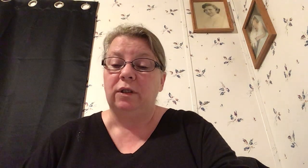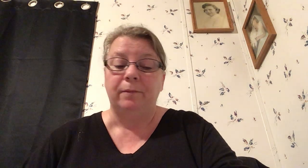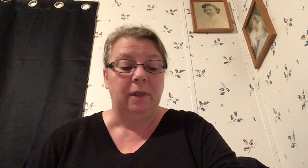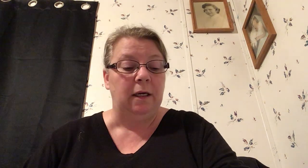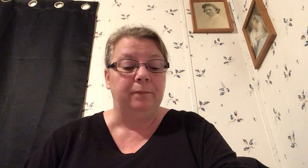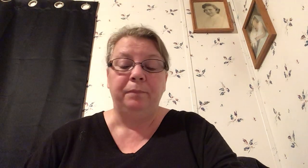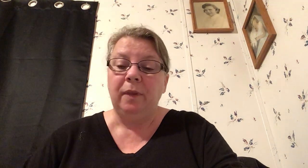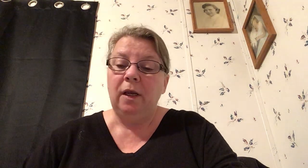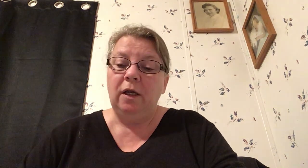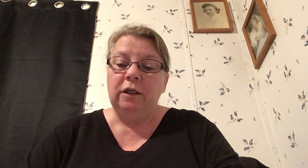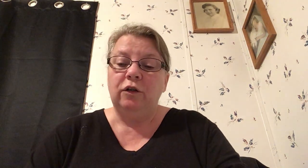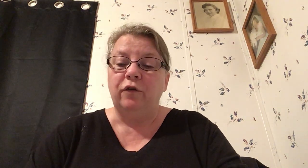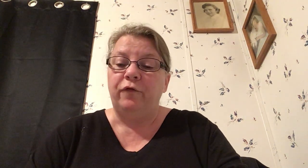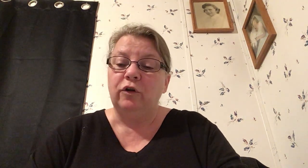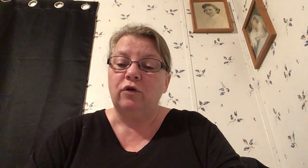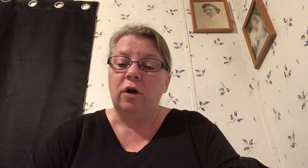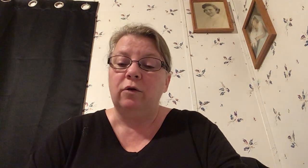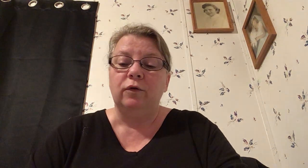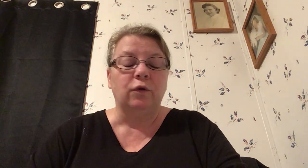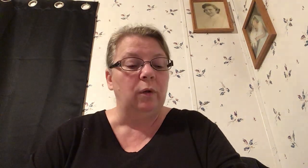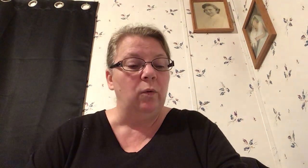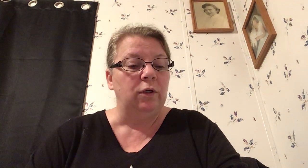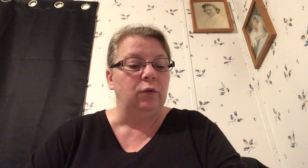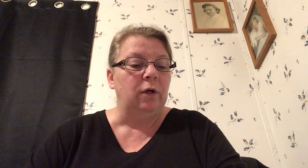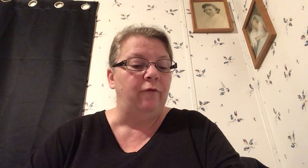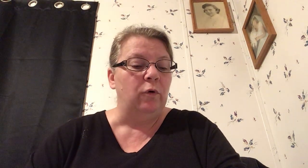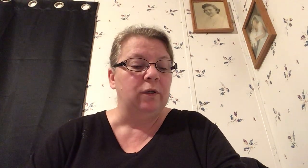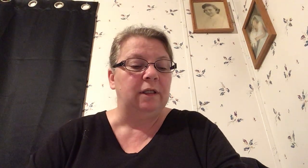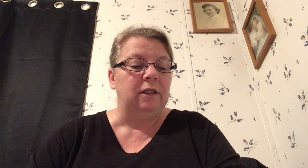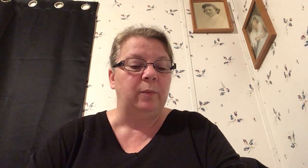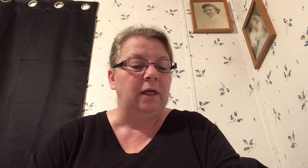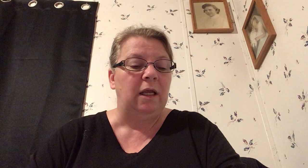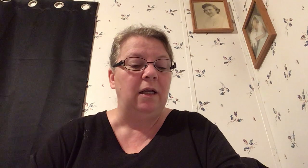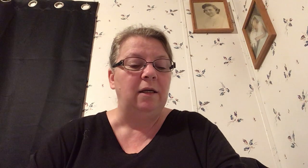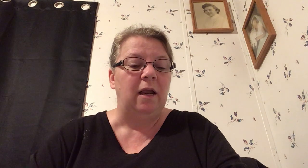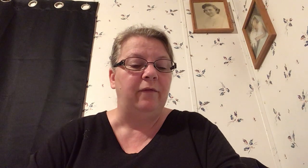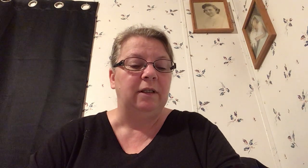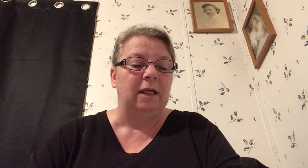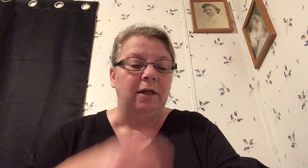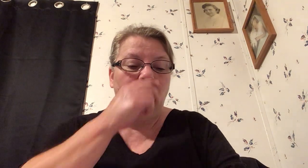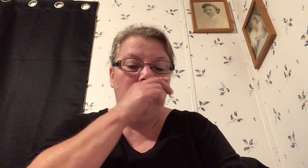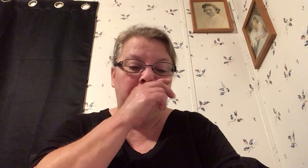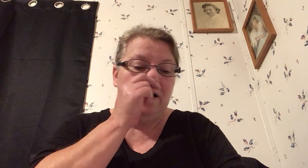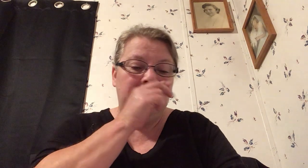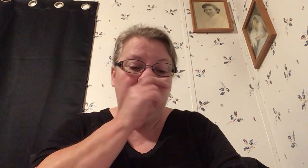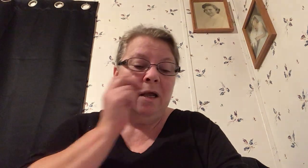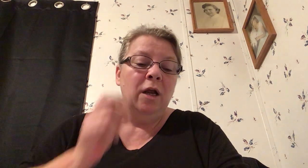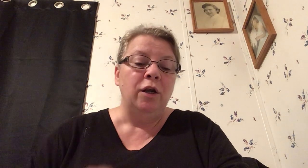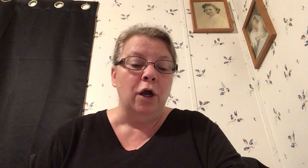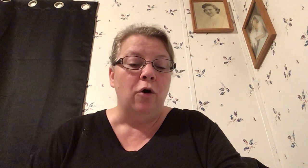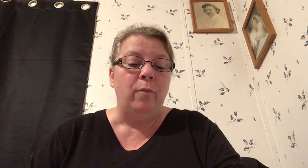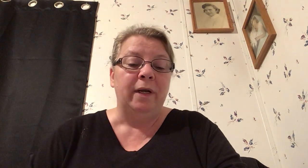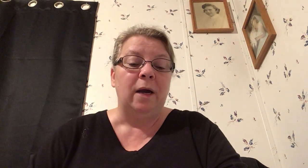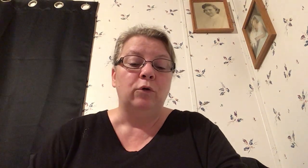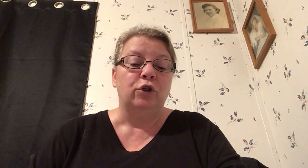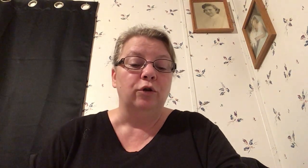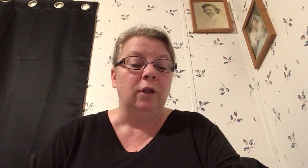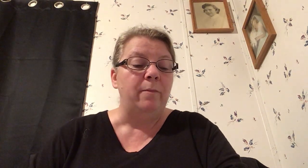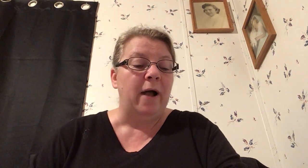something so first chronicles 21 24 says but king David said to Ornon no but I will surely buy